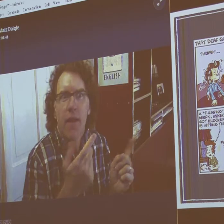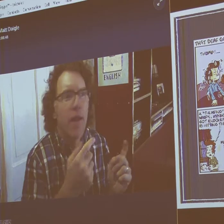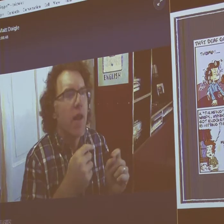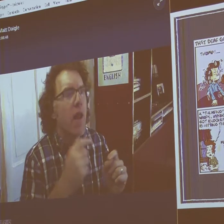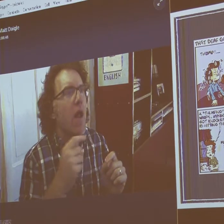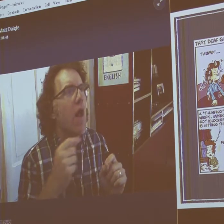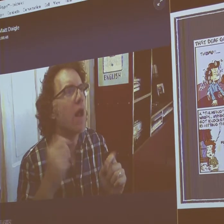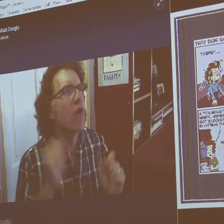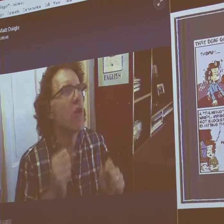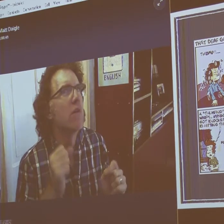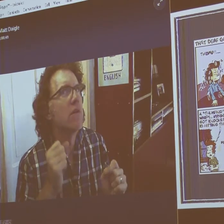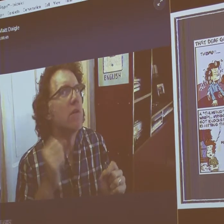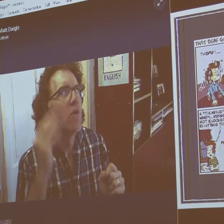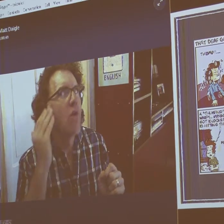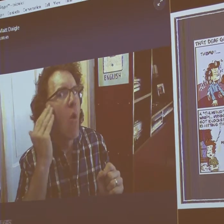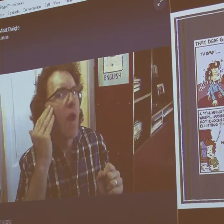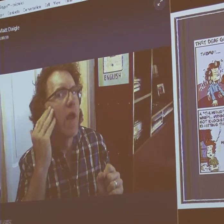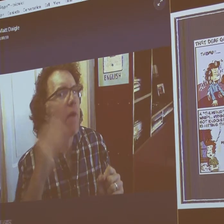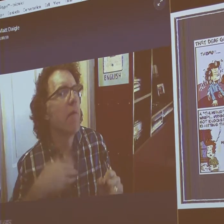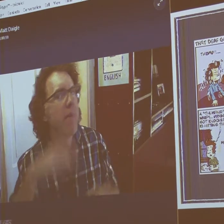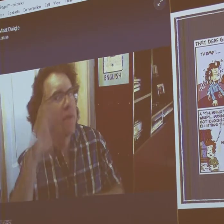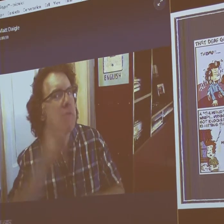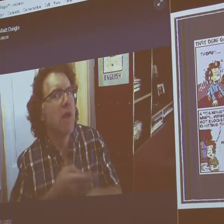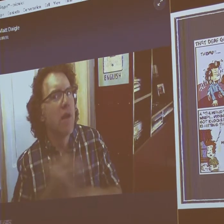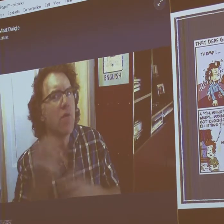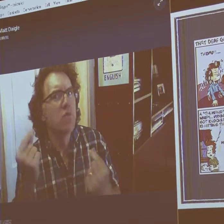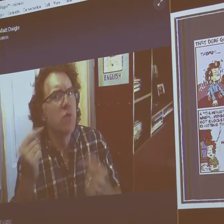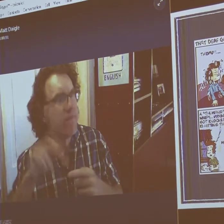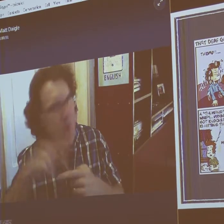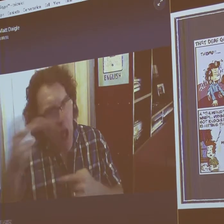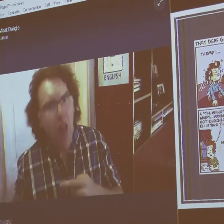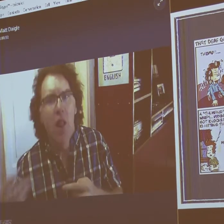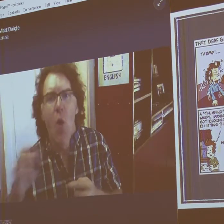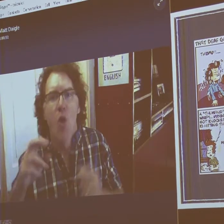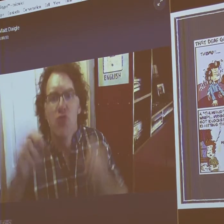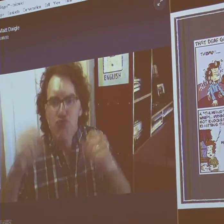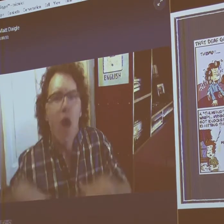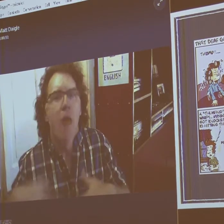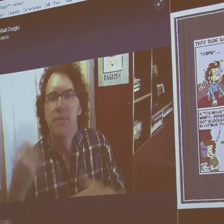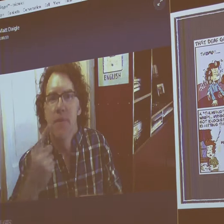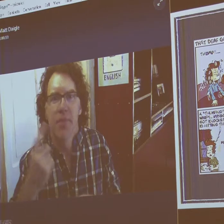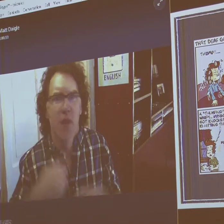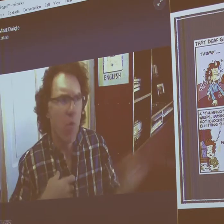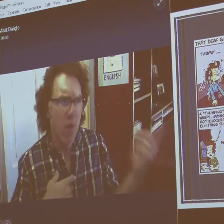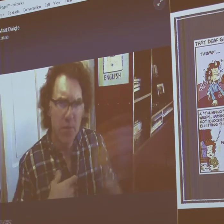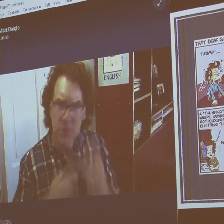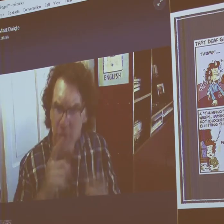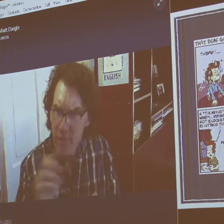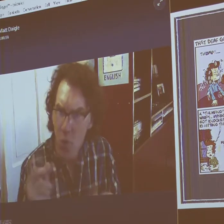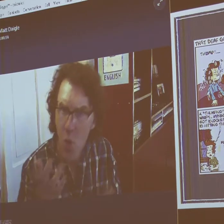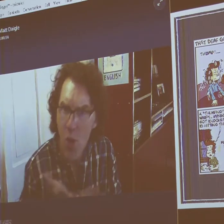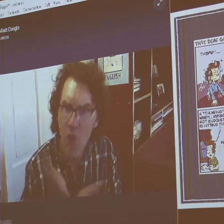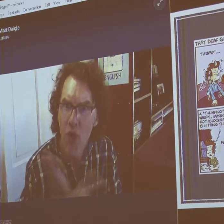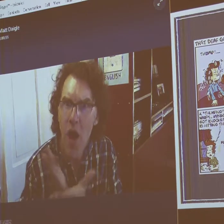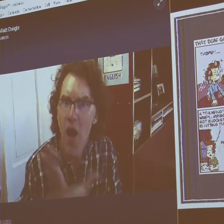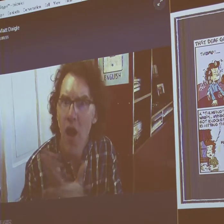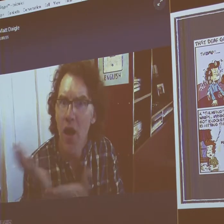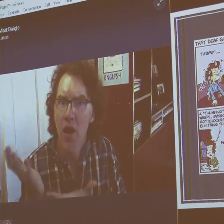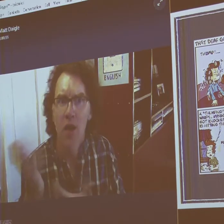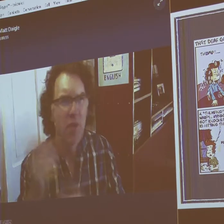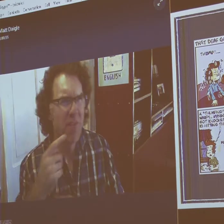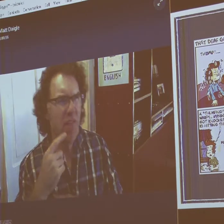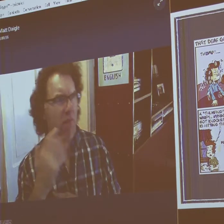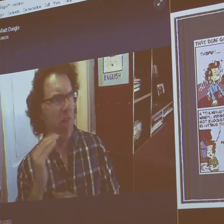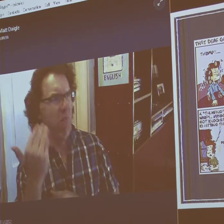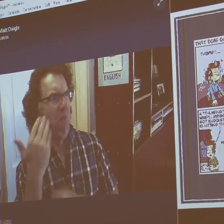I know that it's very loud when I wash the dishes. But I have a sense that my son fell or dropped something, and I'll